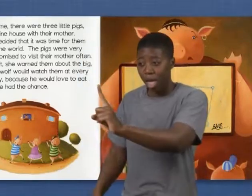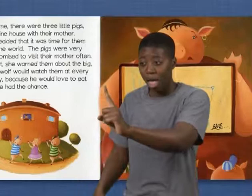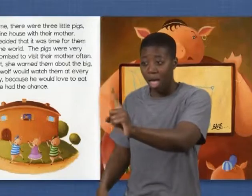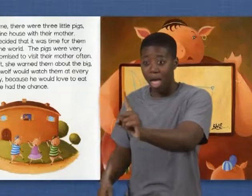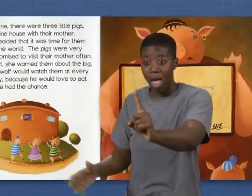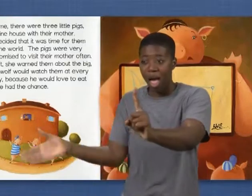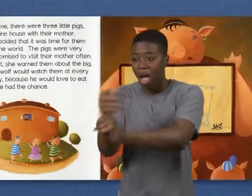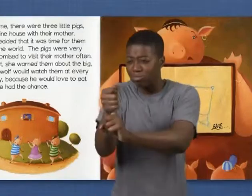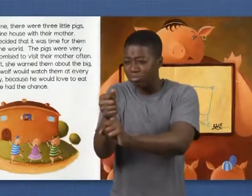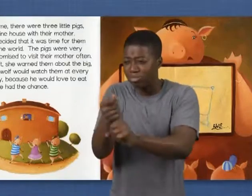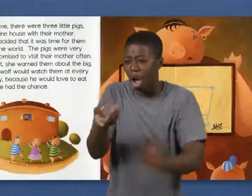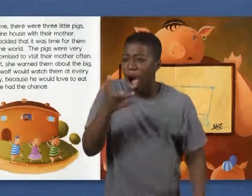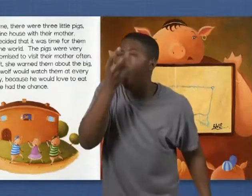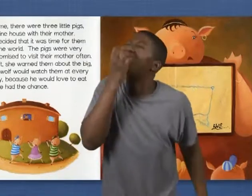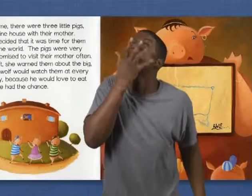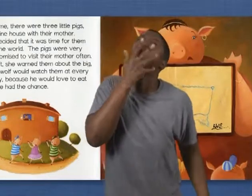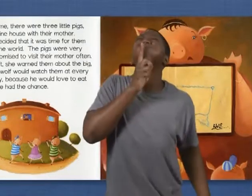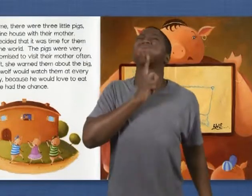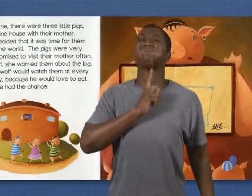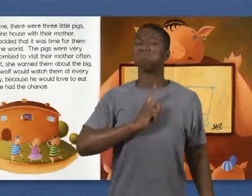eat them all up if he had the chance.